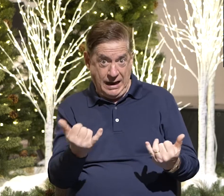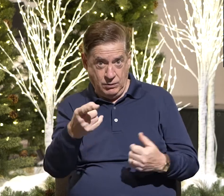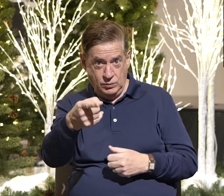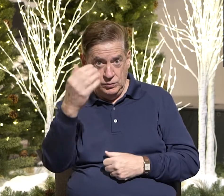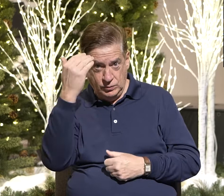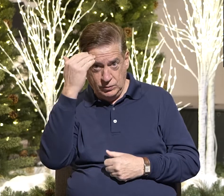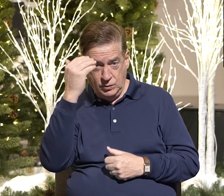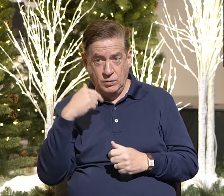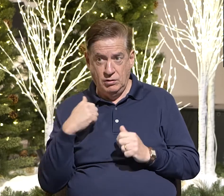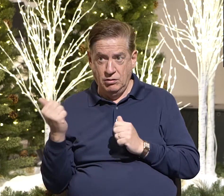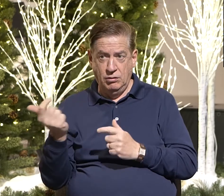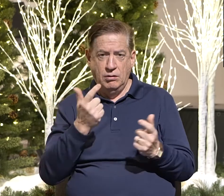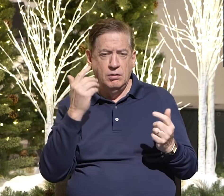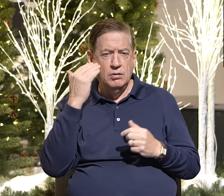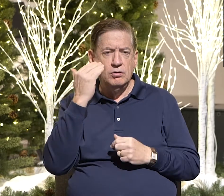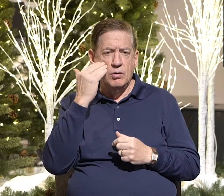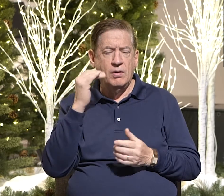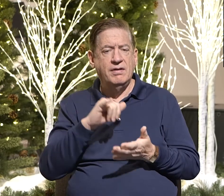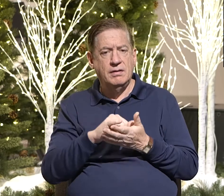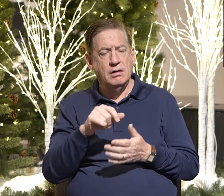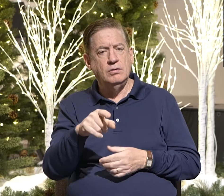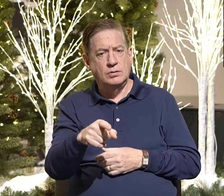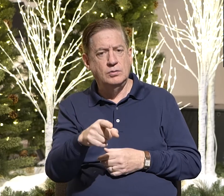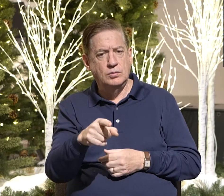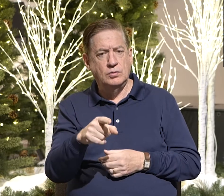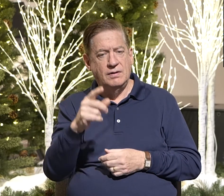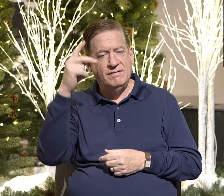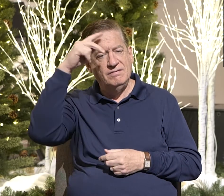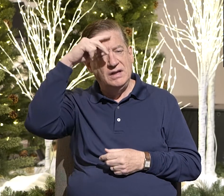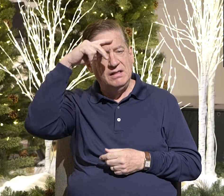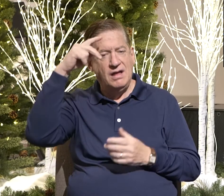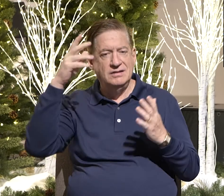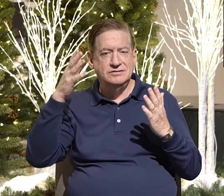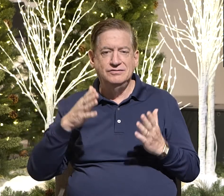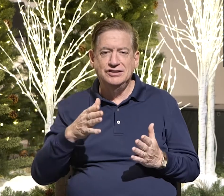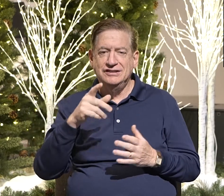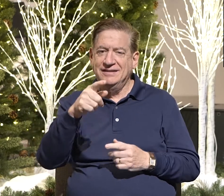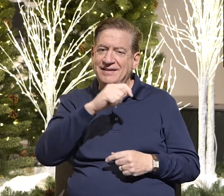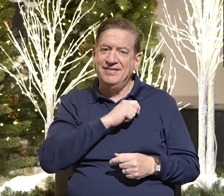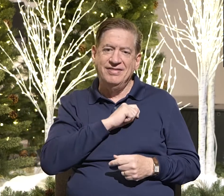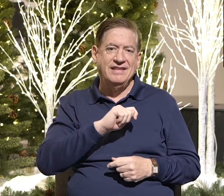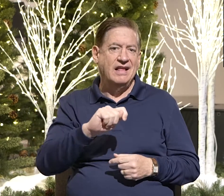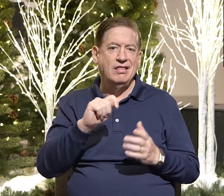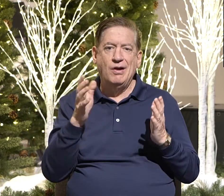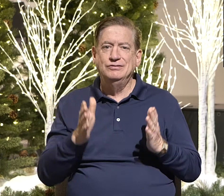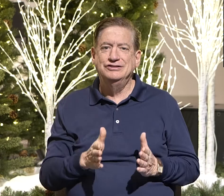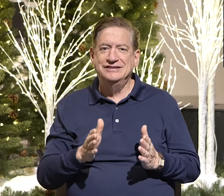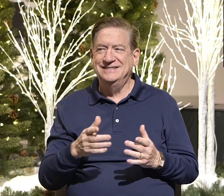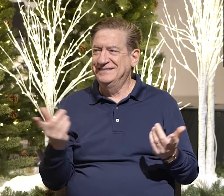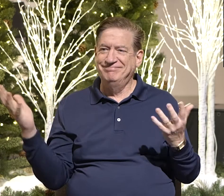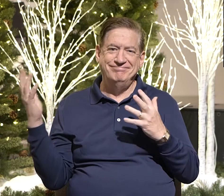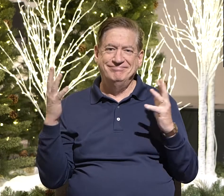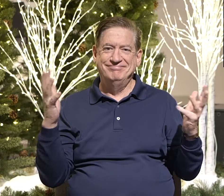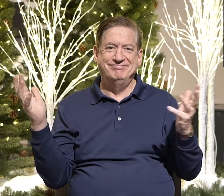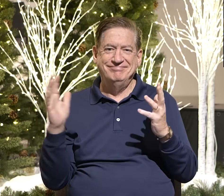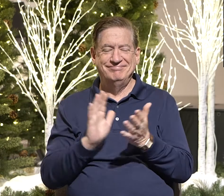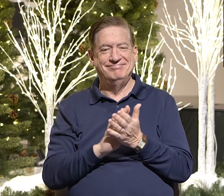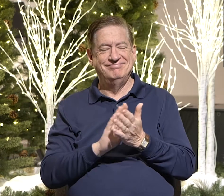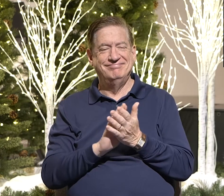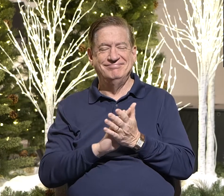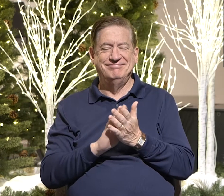you can all leave here knowing that you are philosophers and theologians. Give your hand. There you go. Good job. You're all